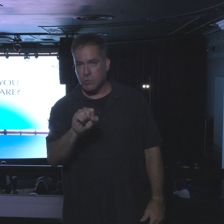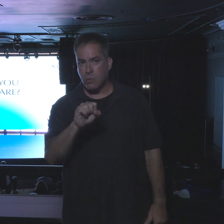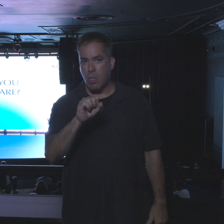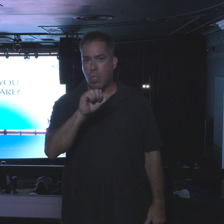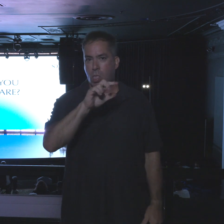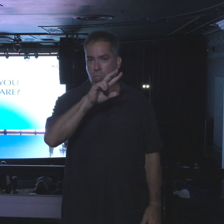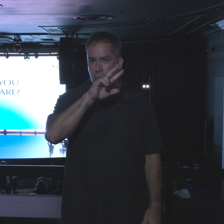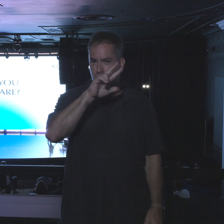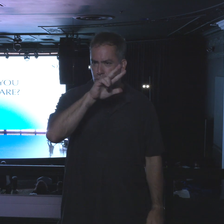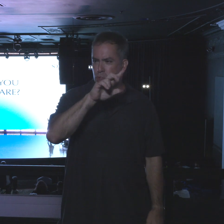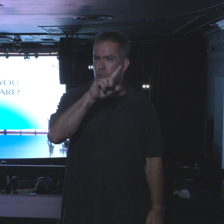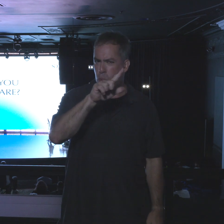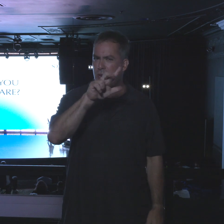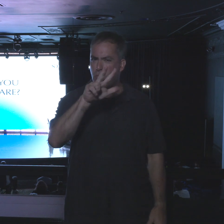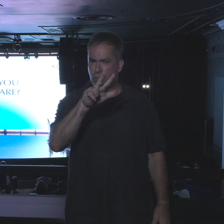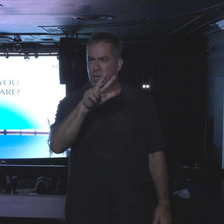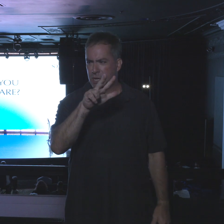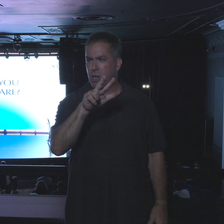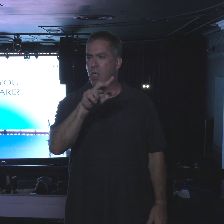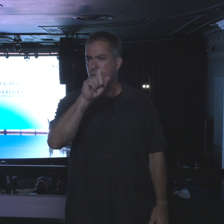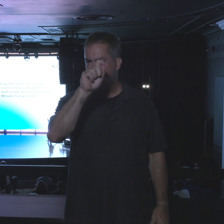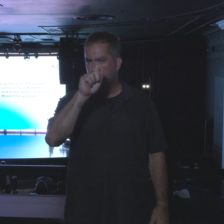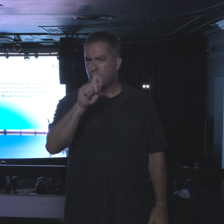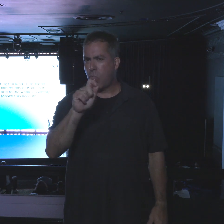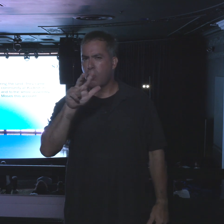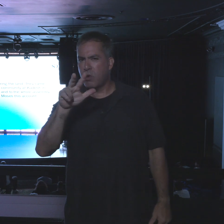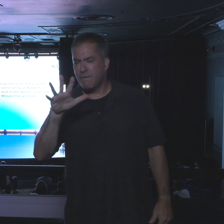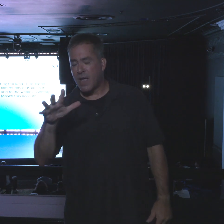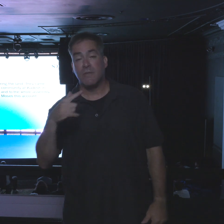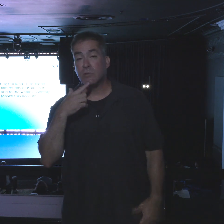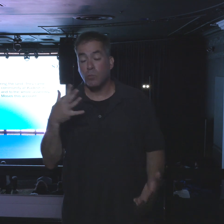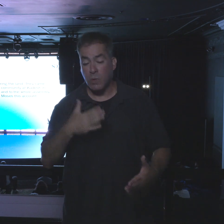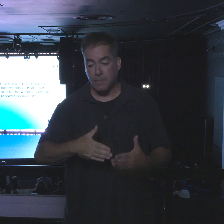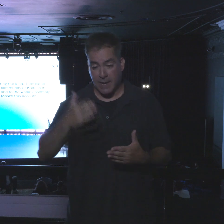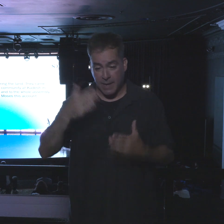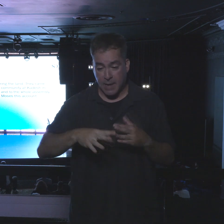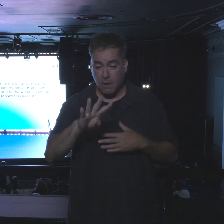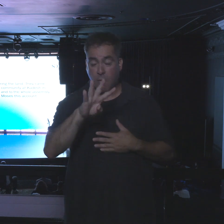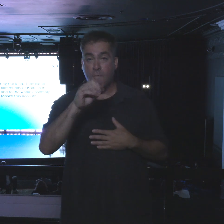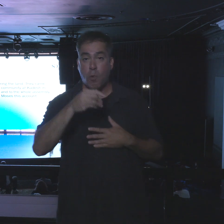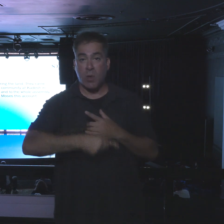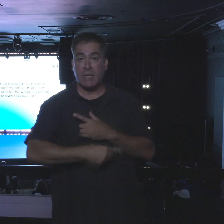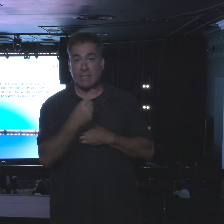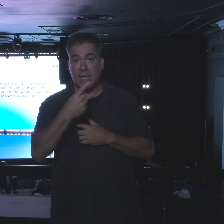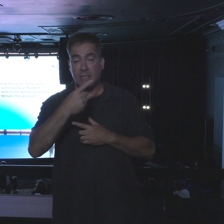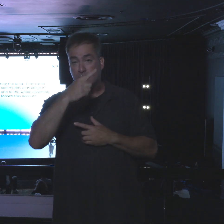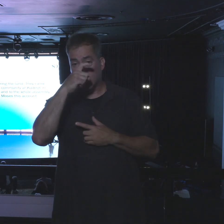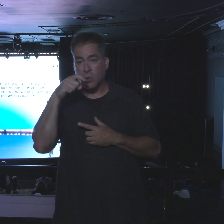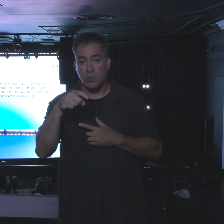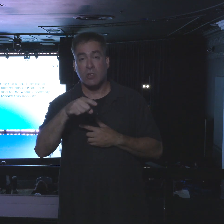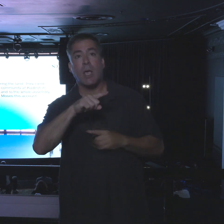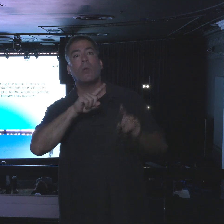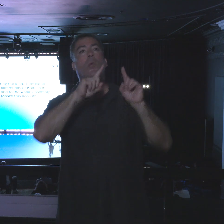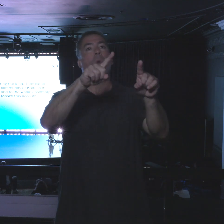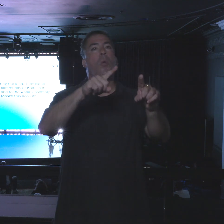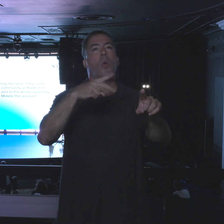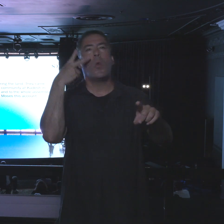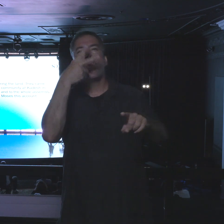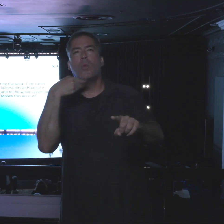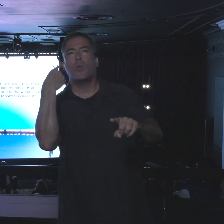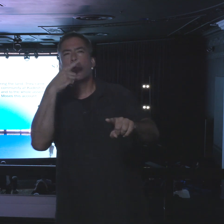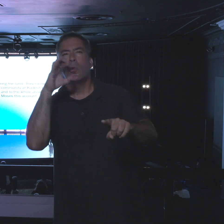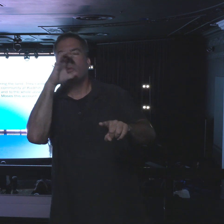33. It will be on the screen. It says, at the end of 40 days, because they scouted out the land for 40